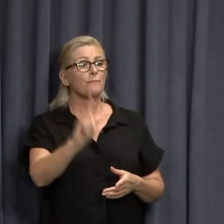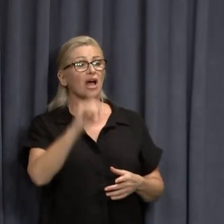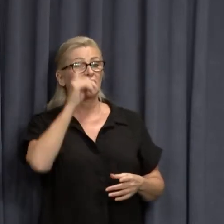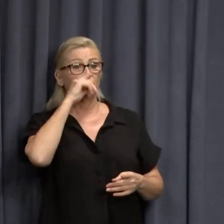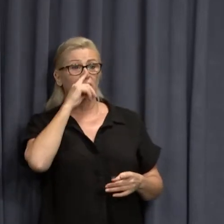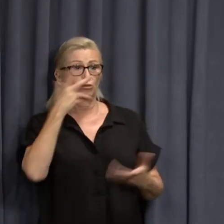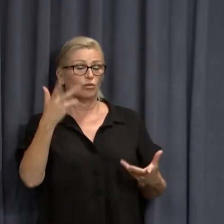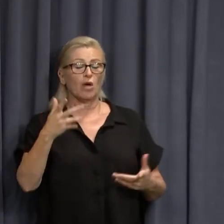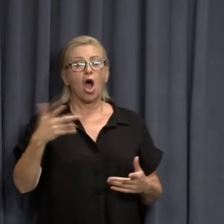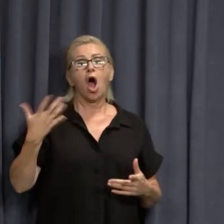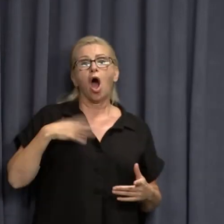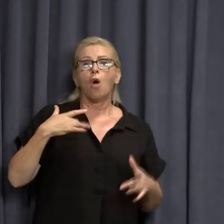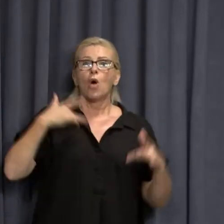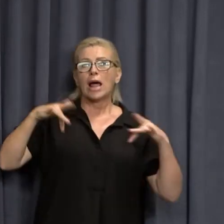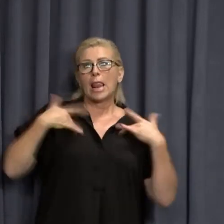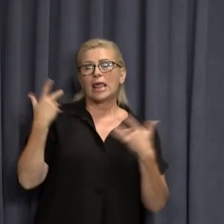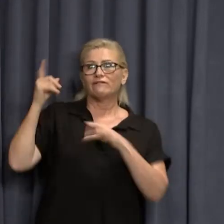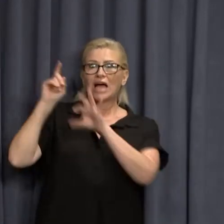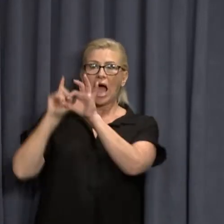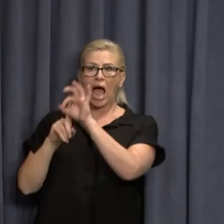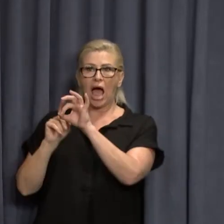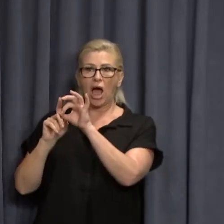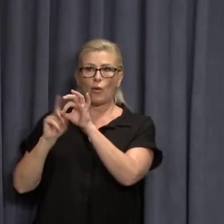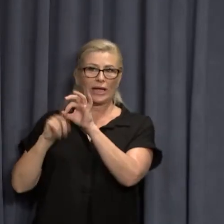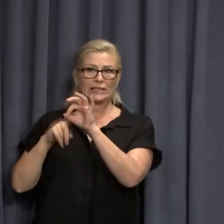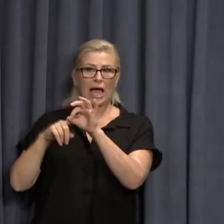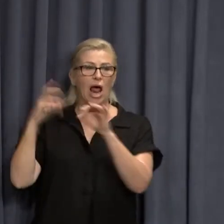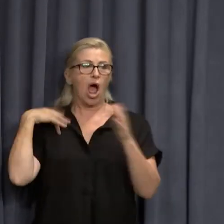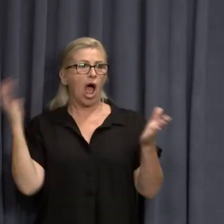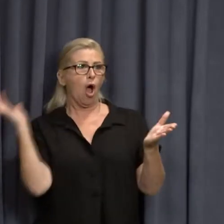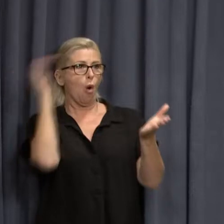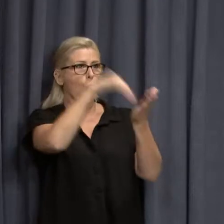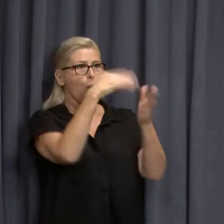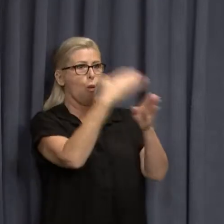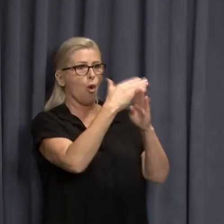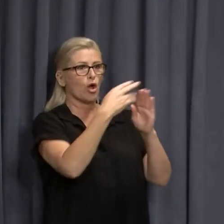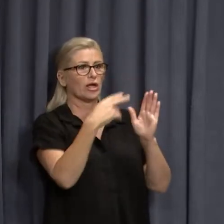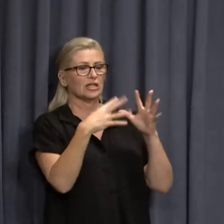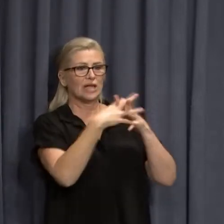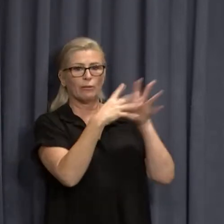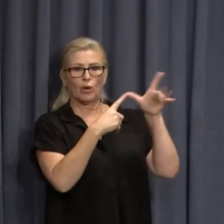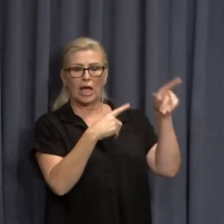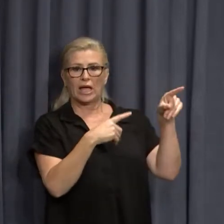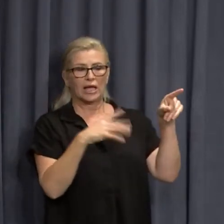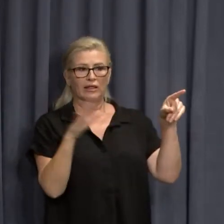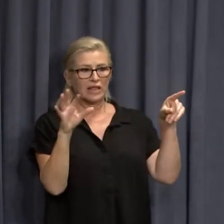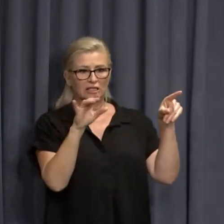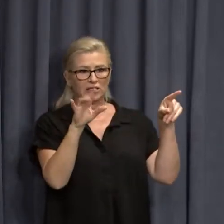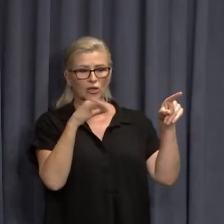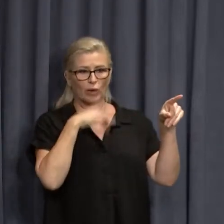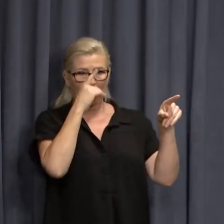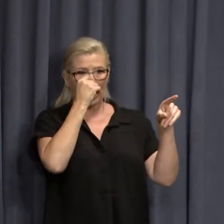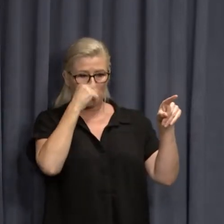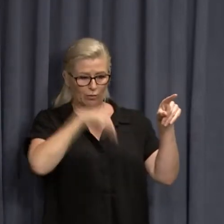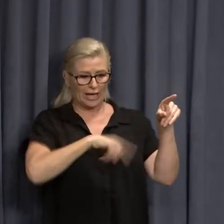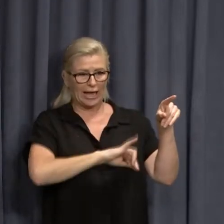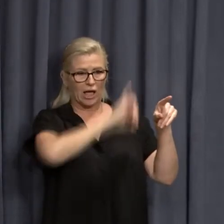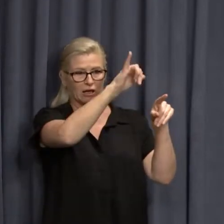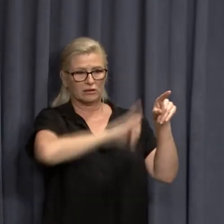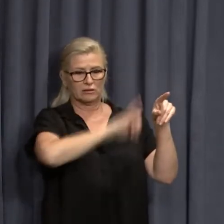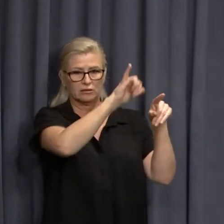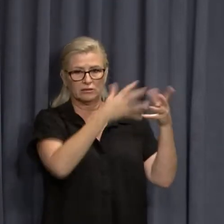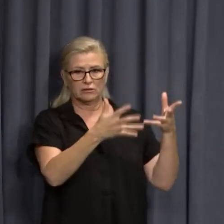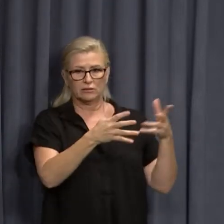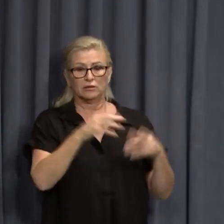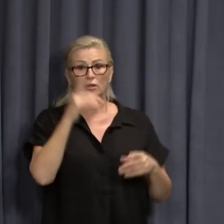want to live on the Gold Coast and FIFO into the Pilbara is not one of those jobs. What we said at the start of the pandemic